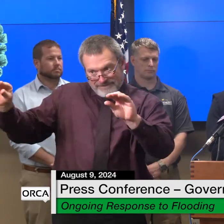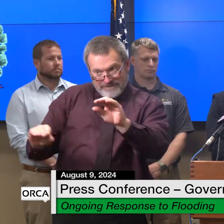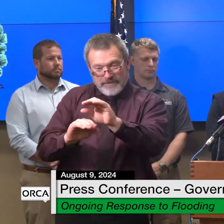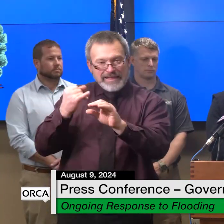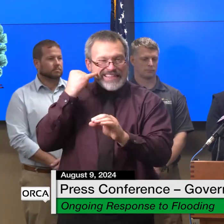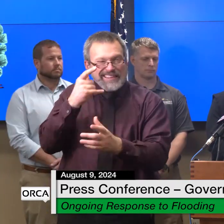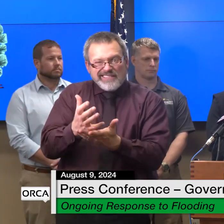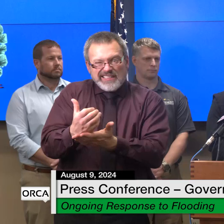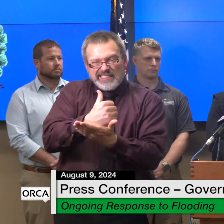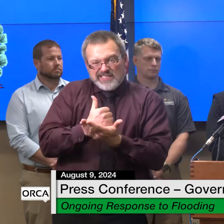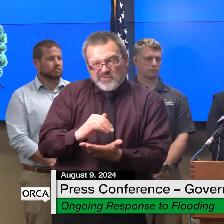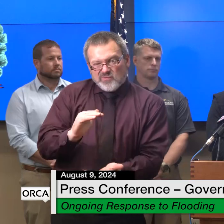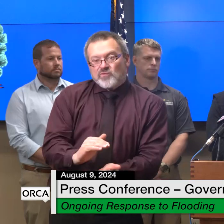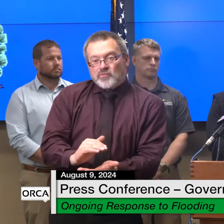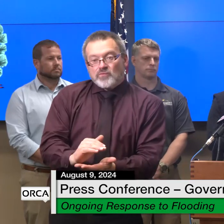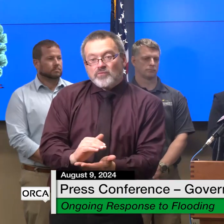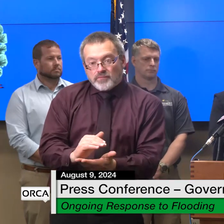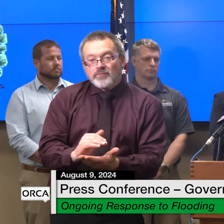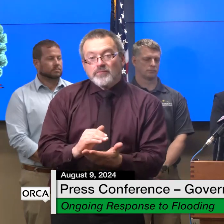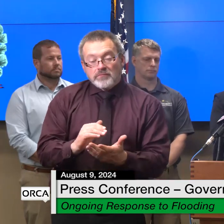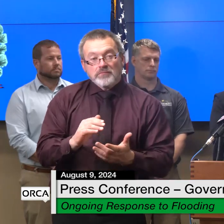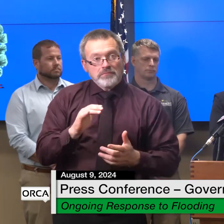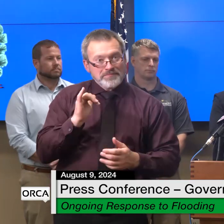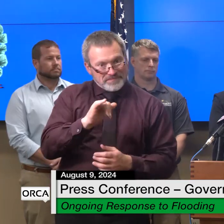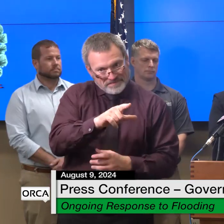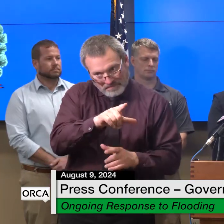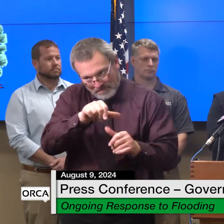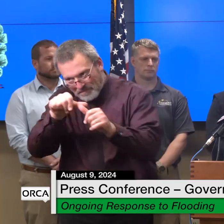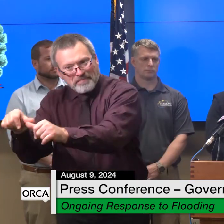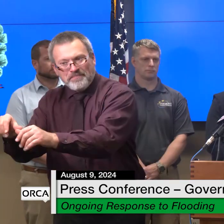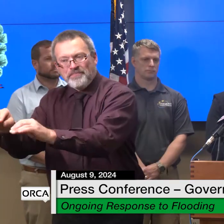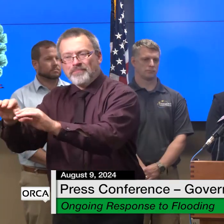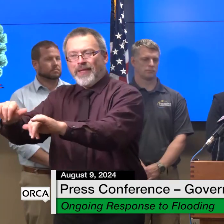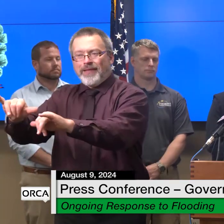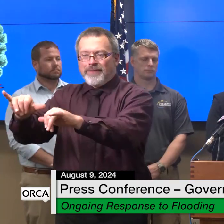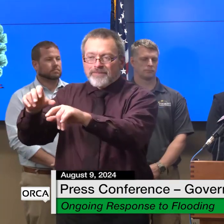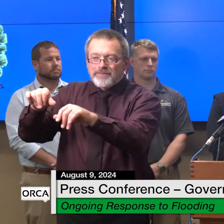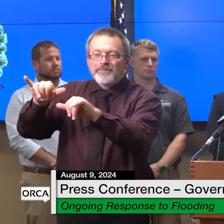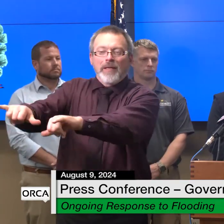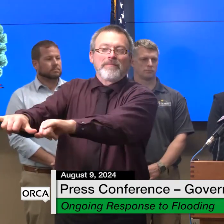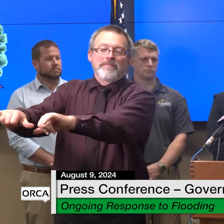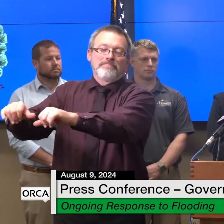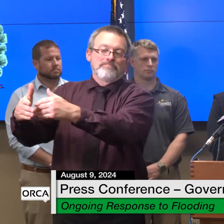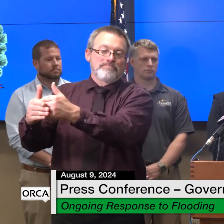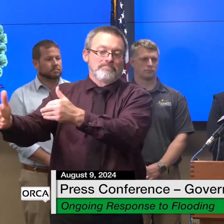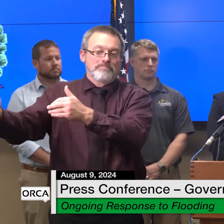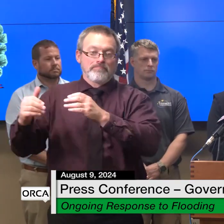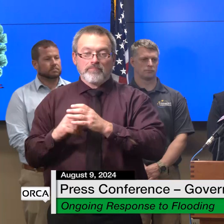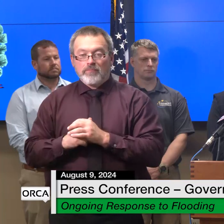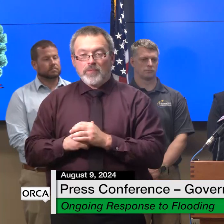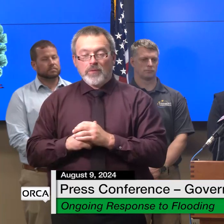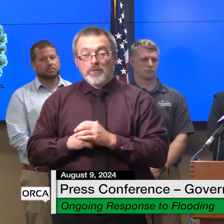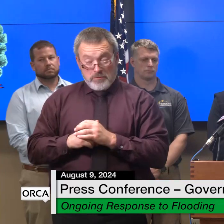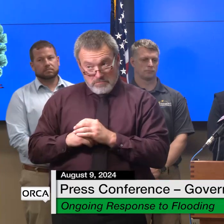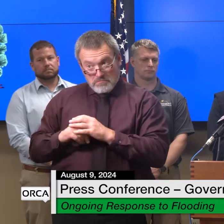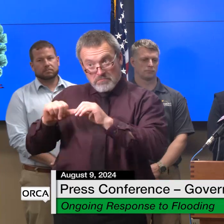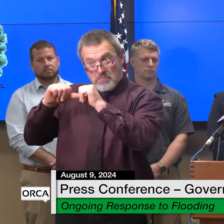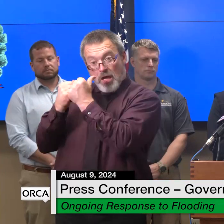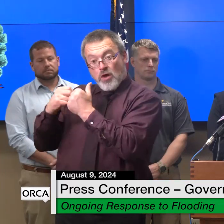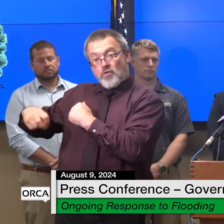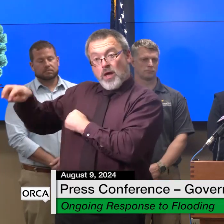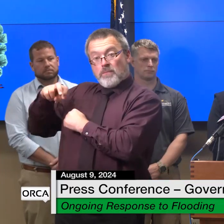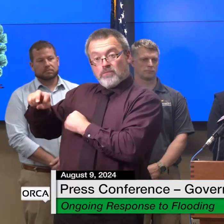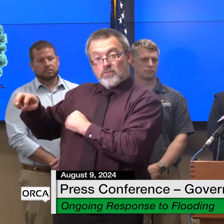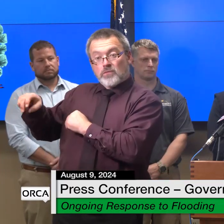housing housing efforts by the agency of transportation the vermont state housing authority